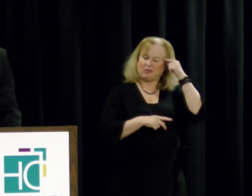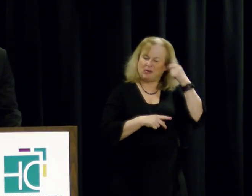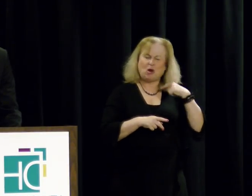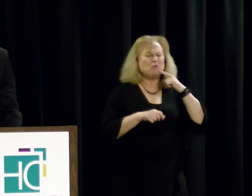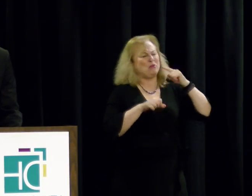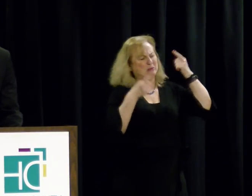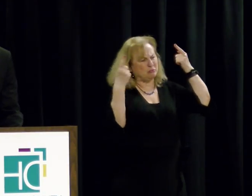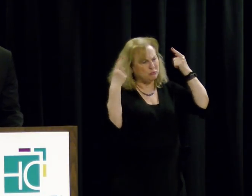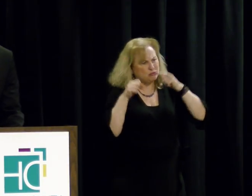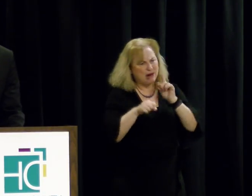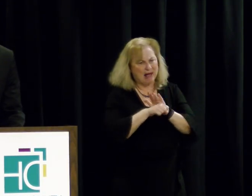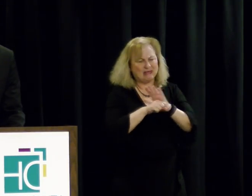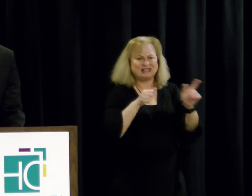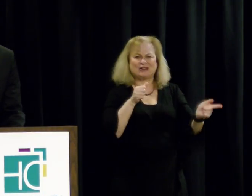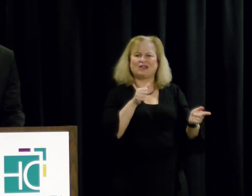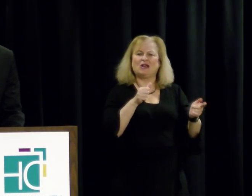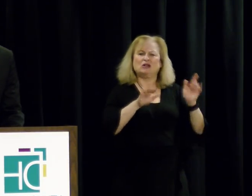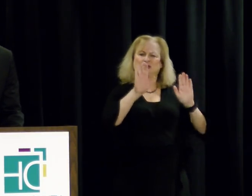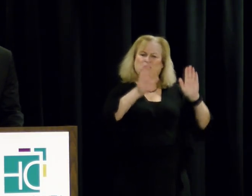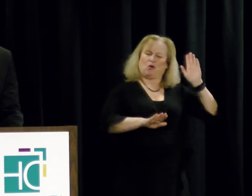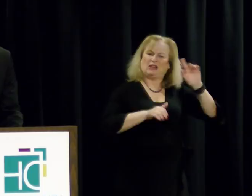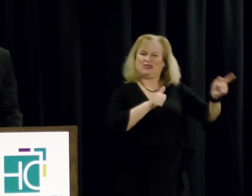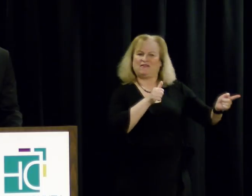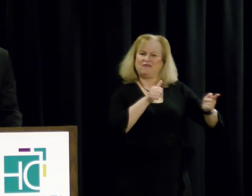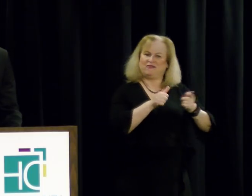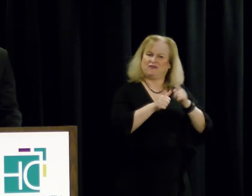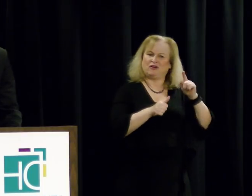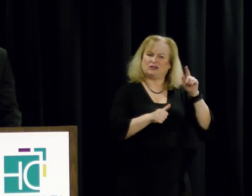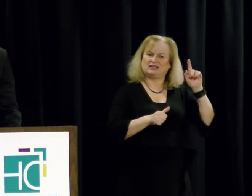in our first County Executive and County Council.